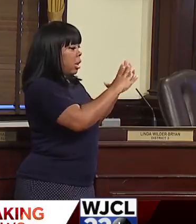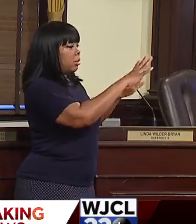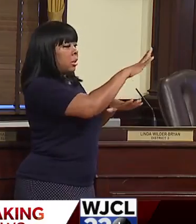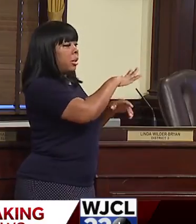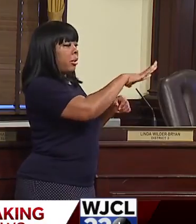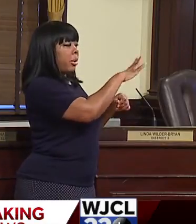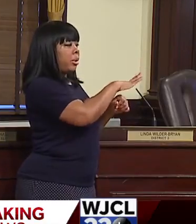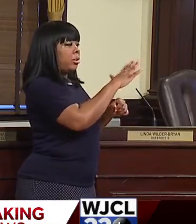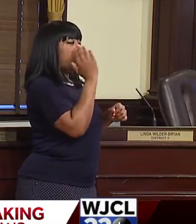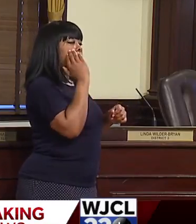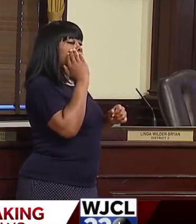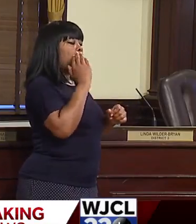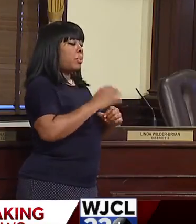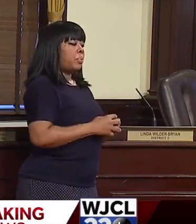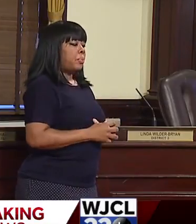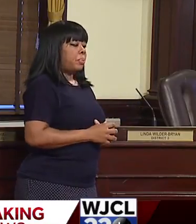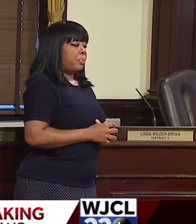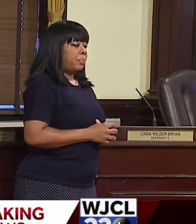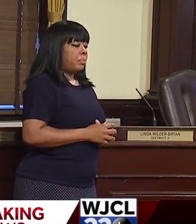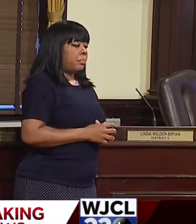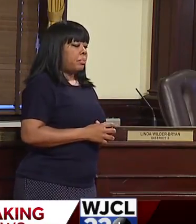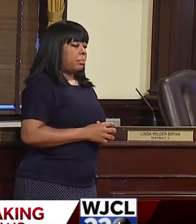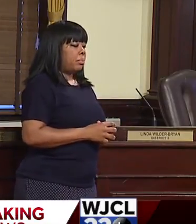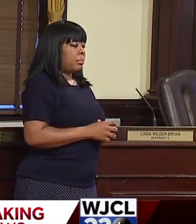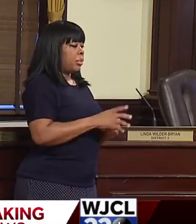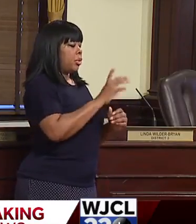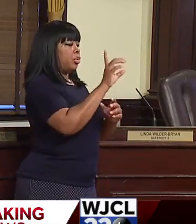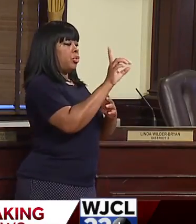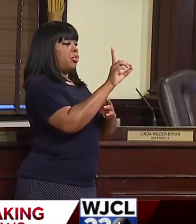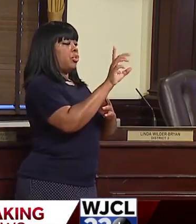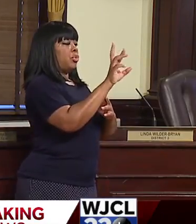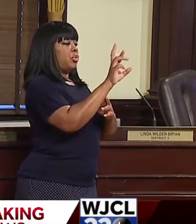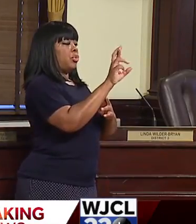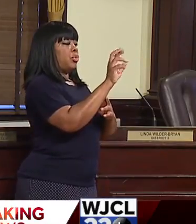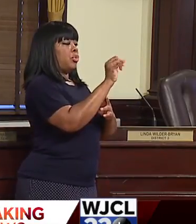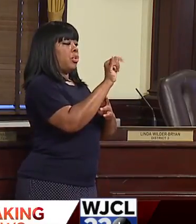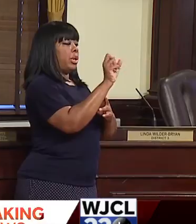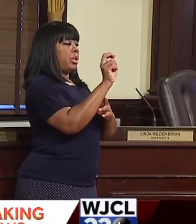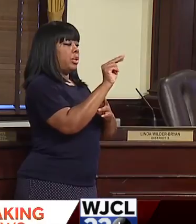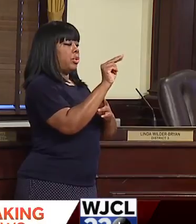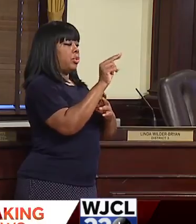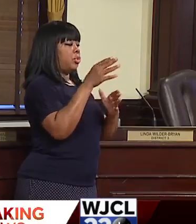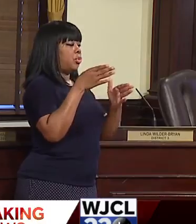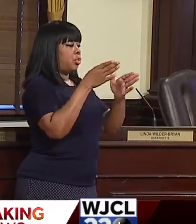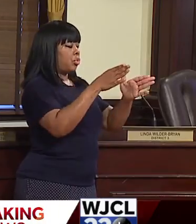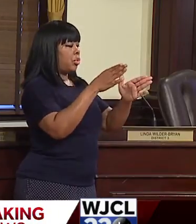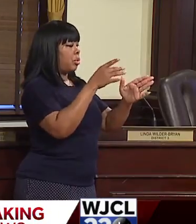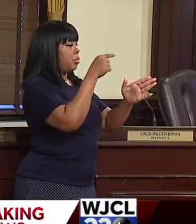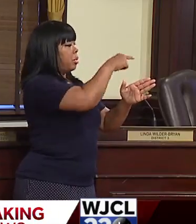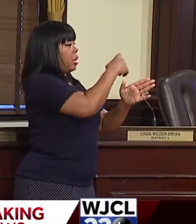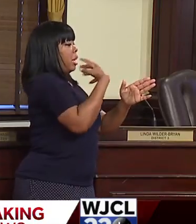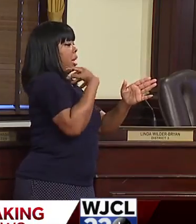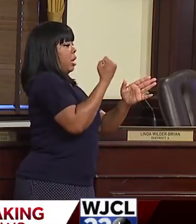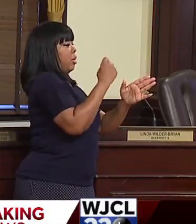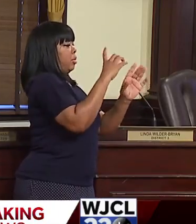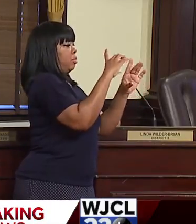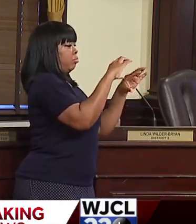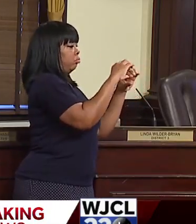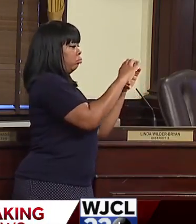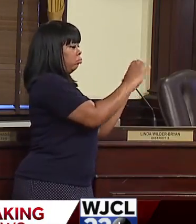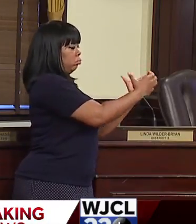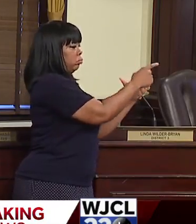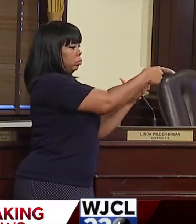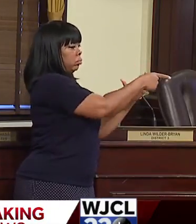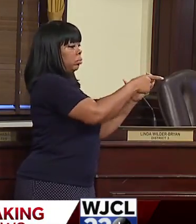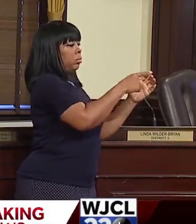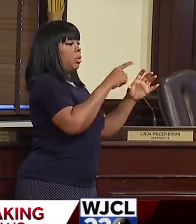You know the property is on Drayton Street. It is blocks away from the Health Department, blocks